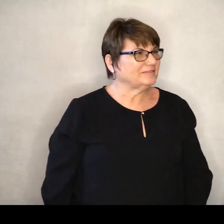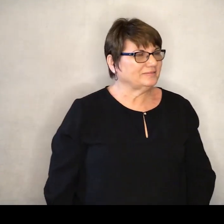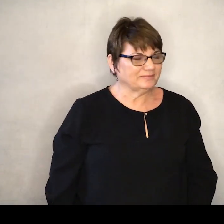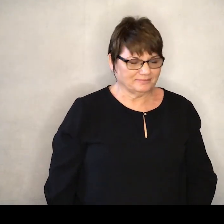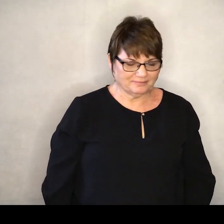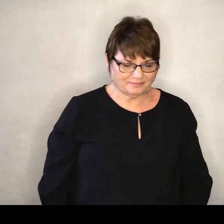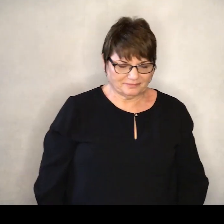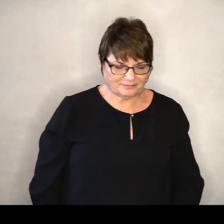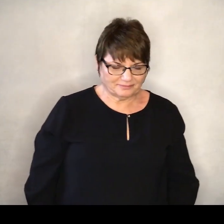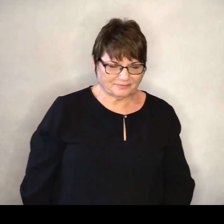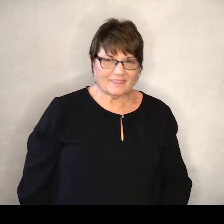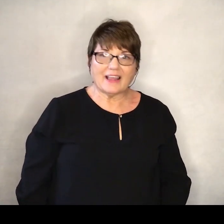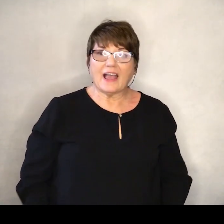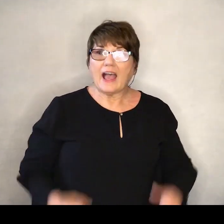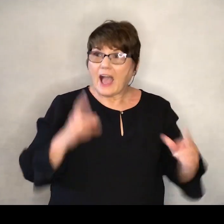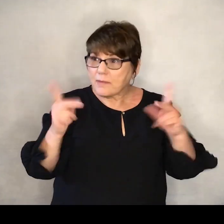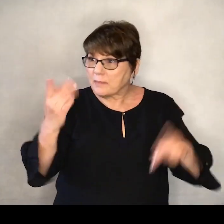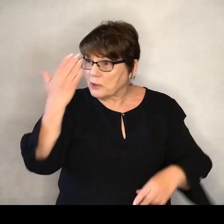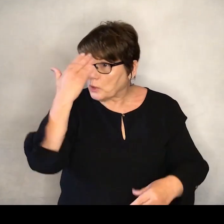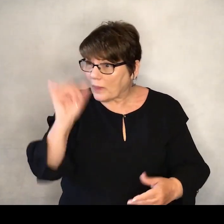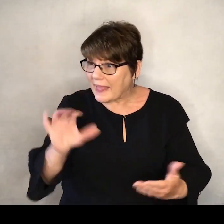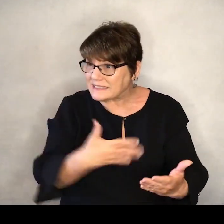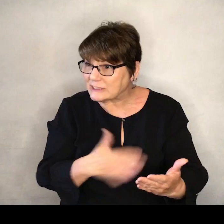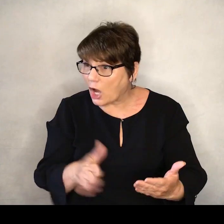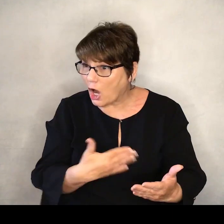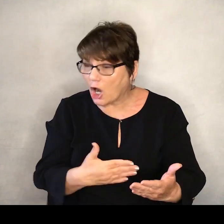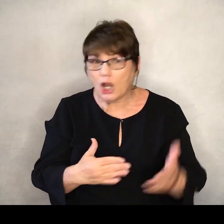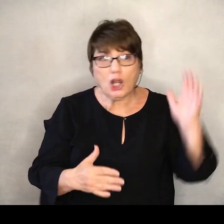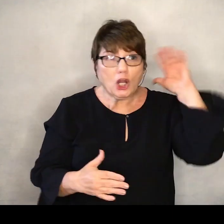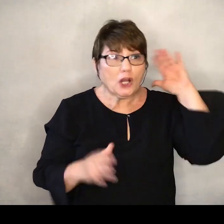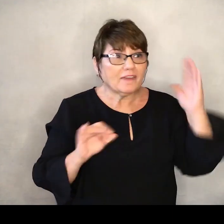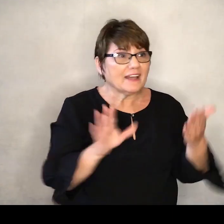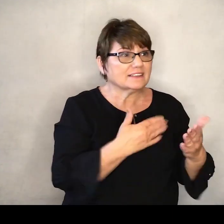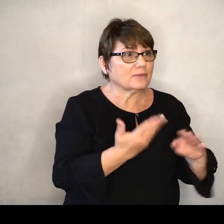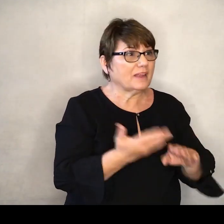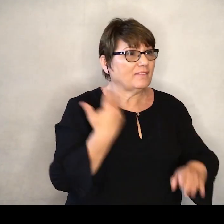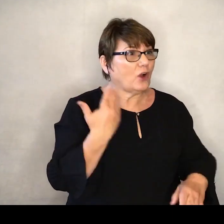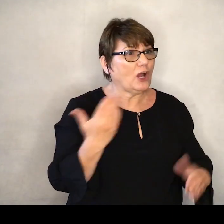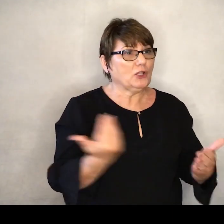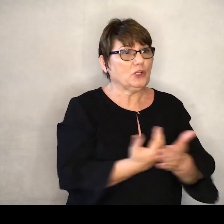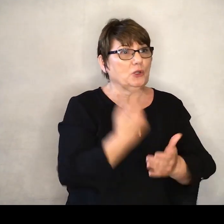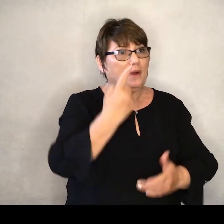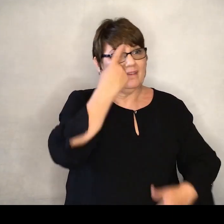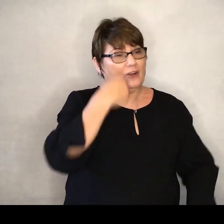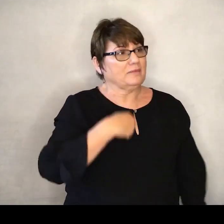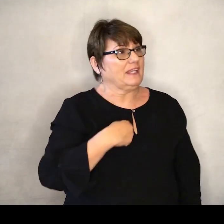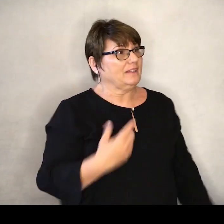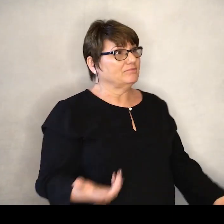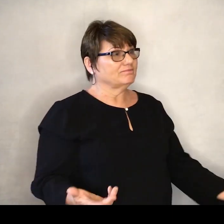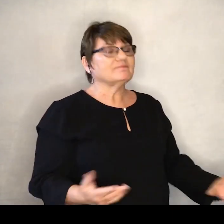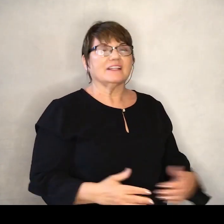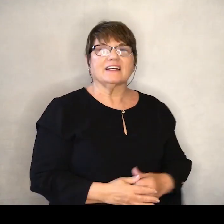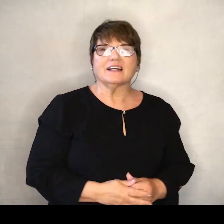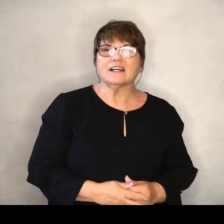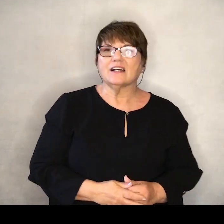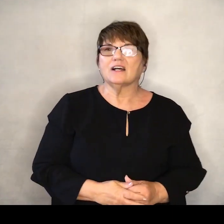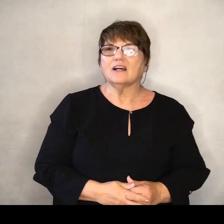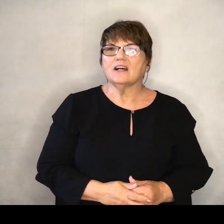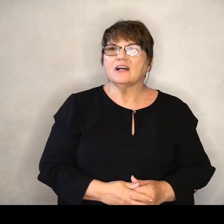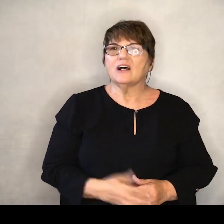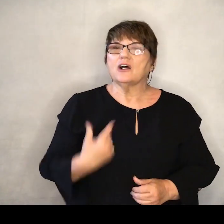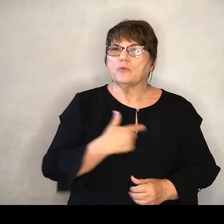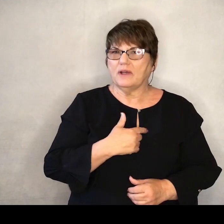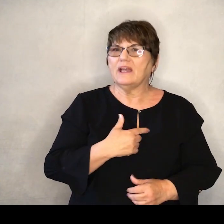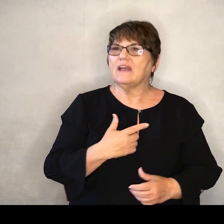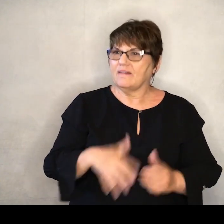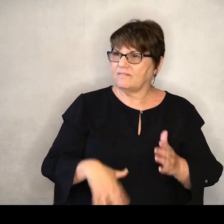How many people actually knew that song? I've heard that before. That's a new one. Okay. We want to find traditional